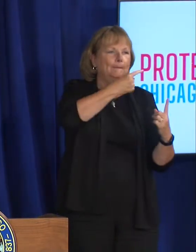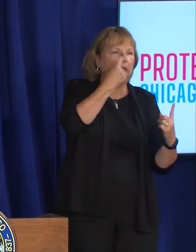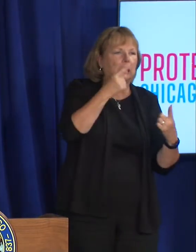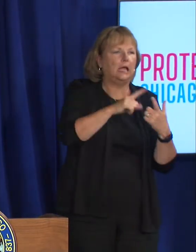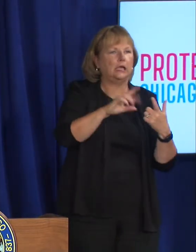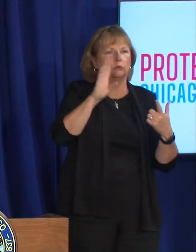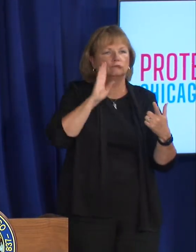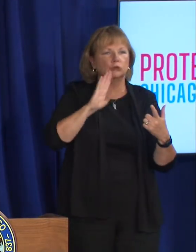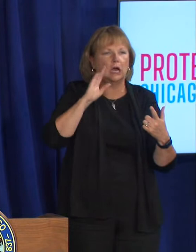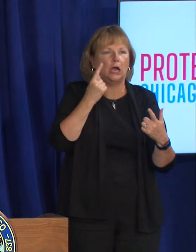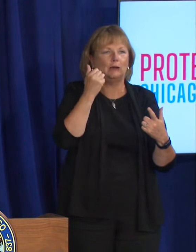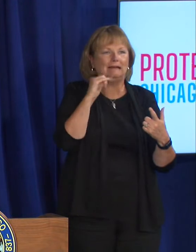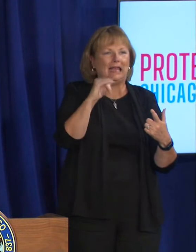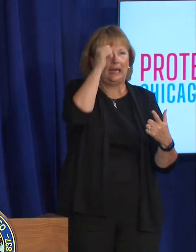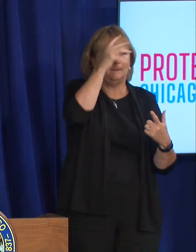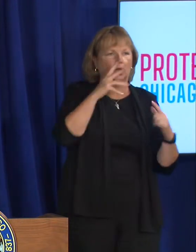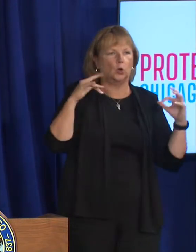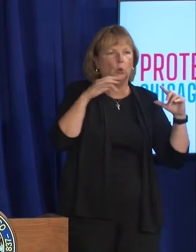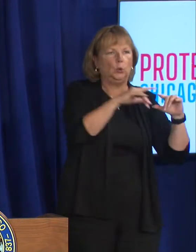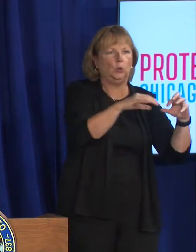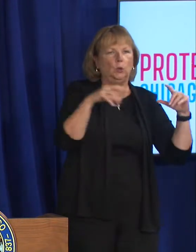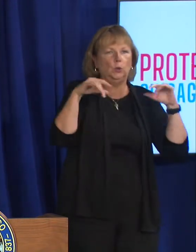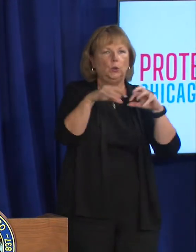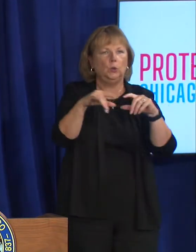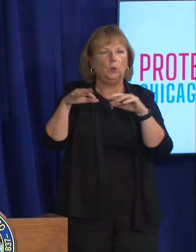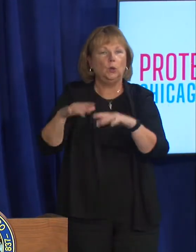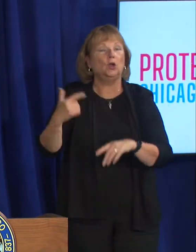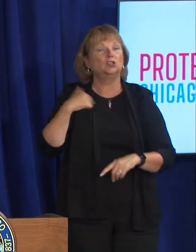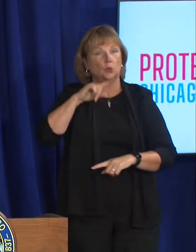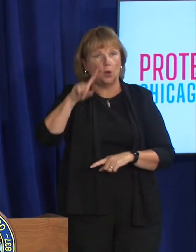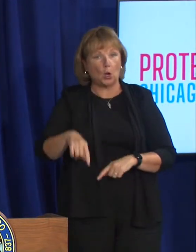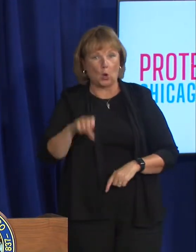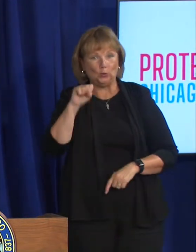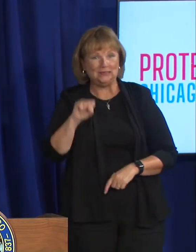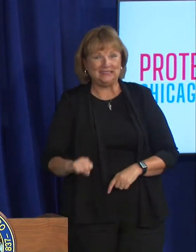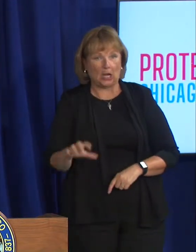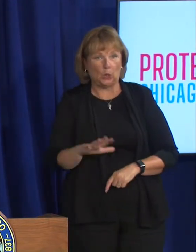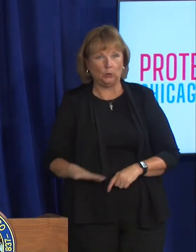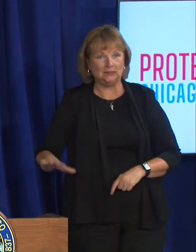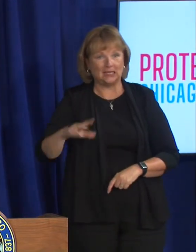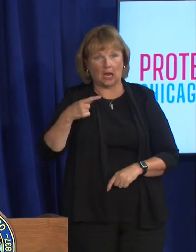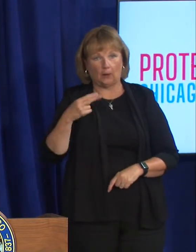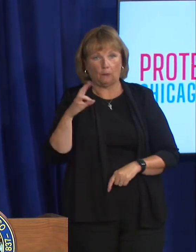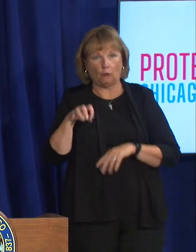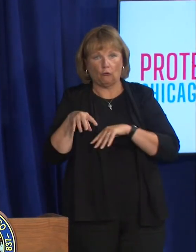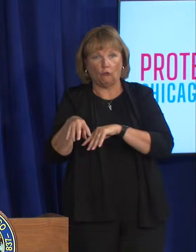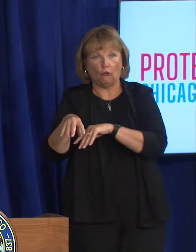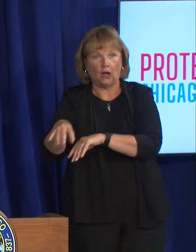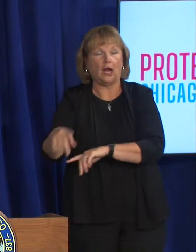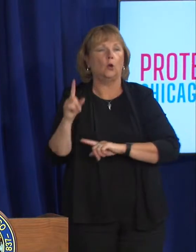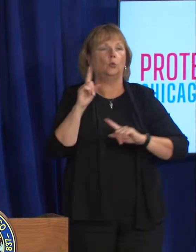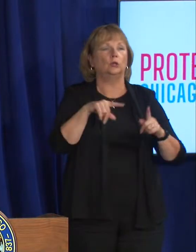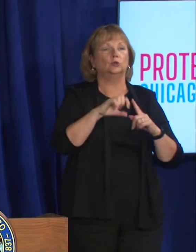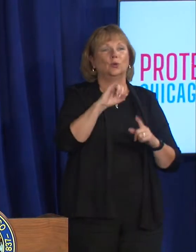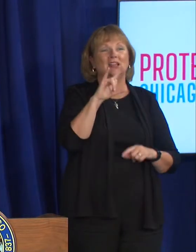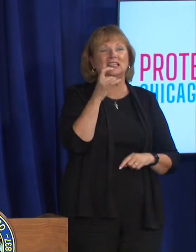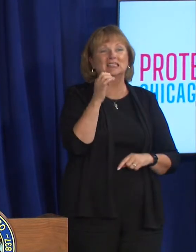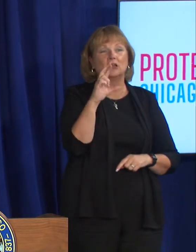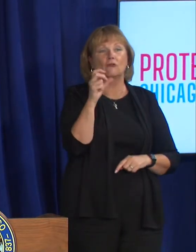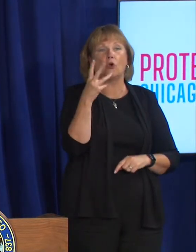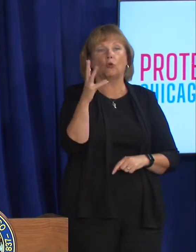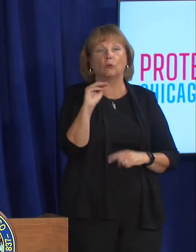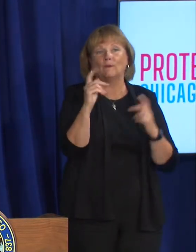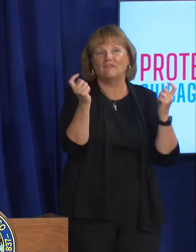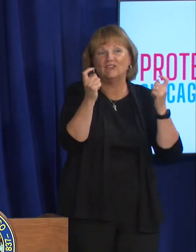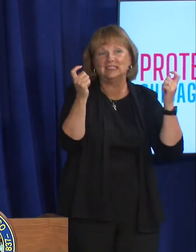gay men are assembling so we're at uh south side pride a couple weeks ago we were at silver room festival last weekend we've gone to